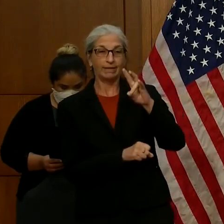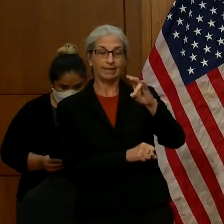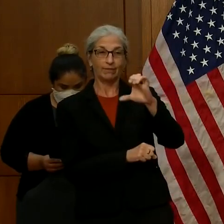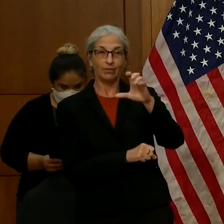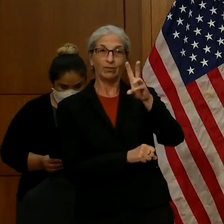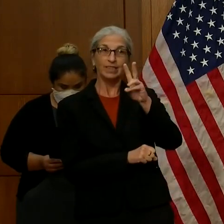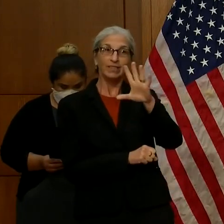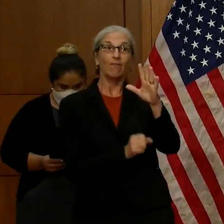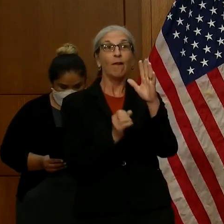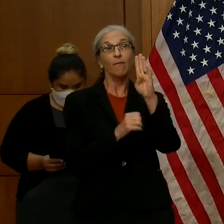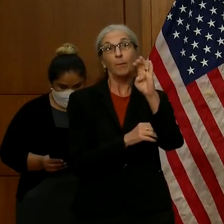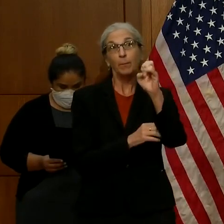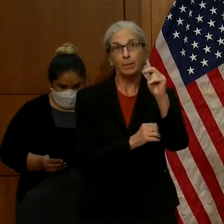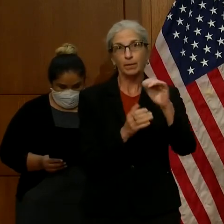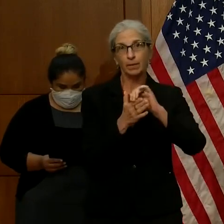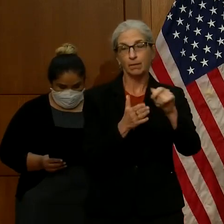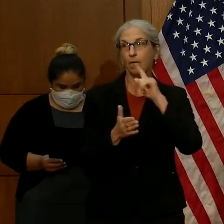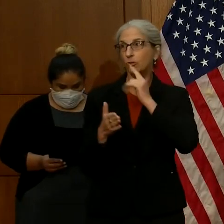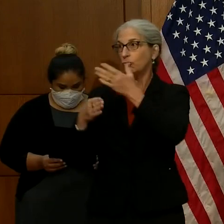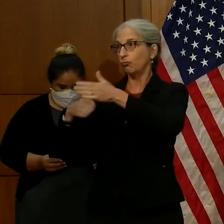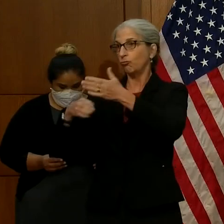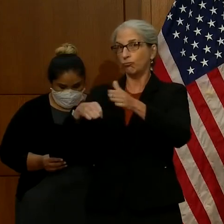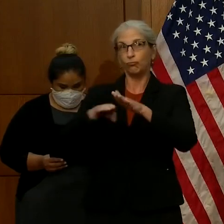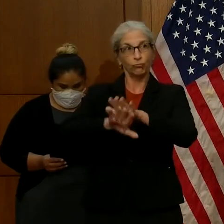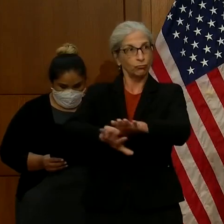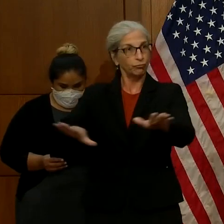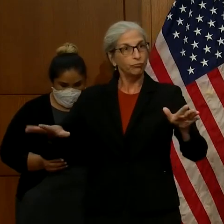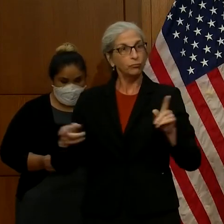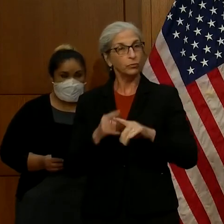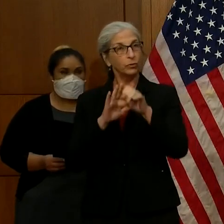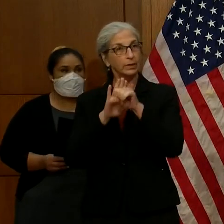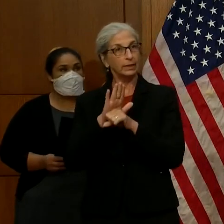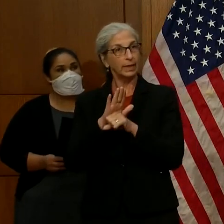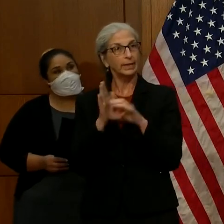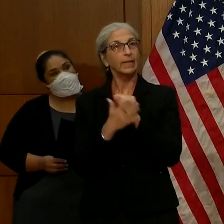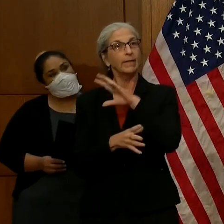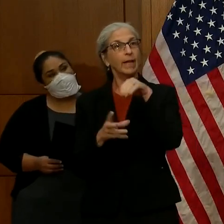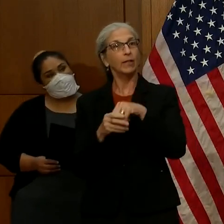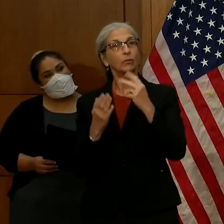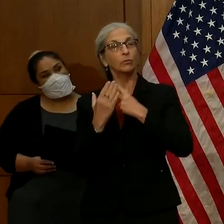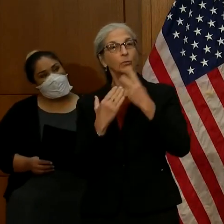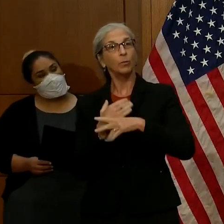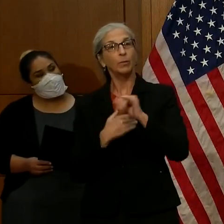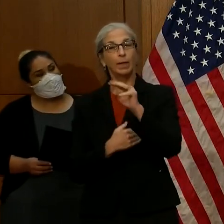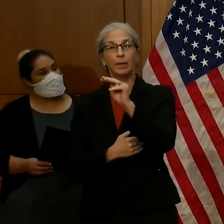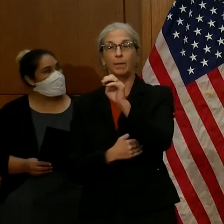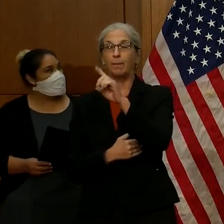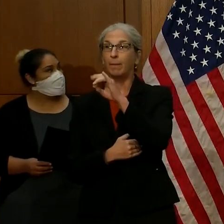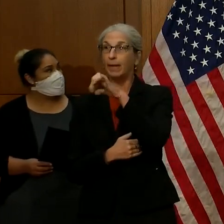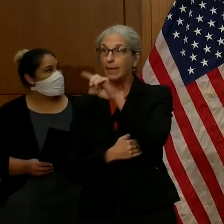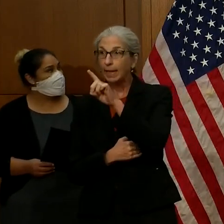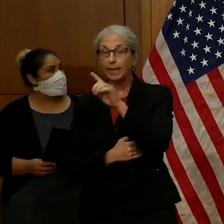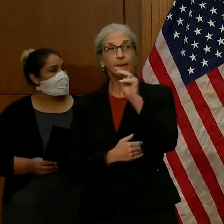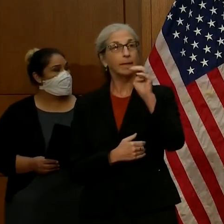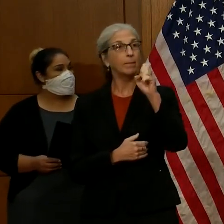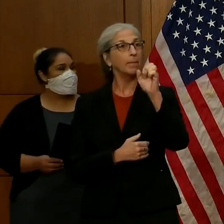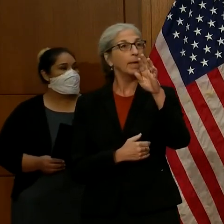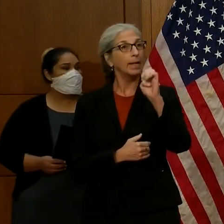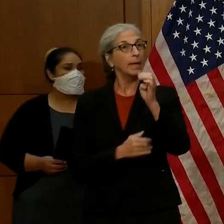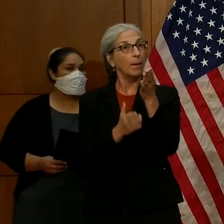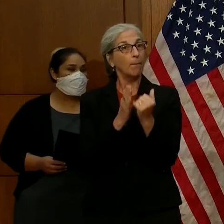This includes programs such as Medicaid, Medicare Part B, SNAP,